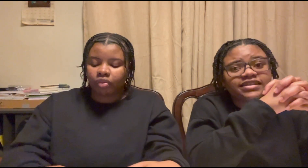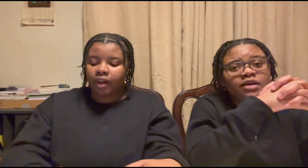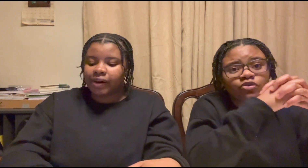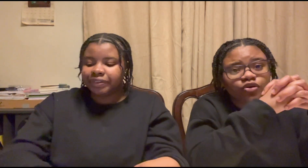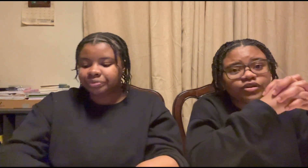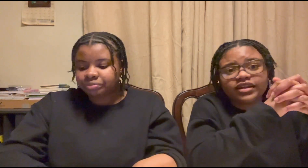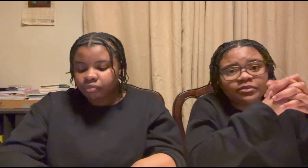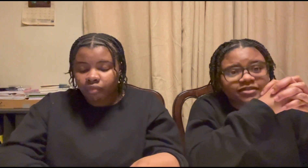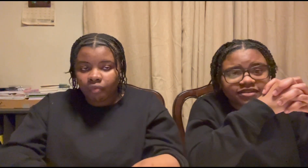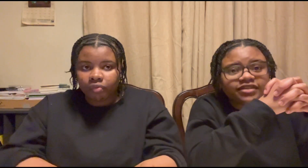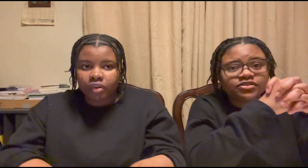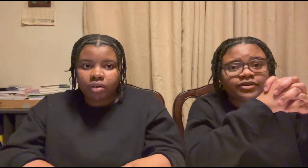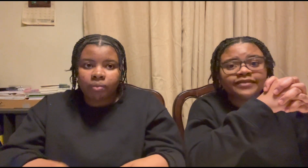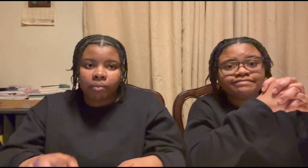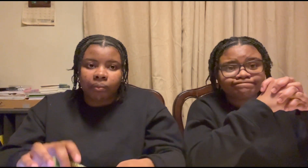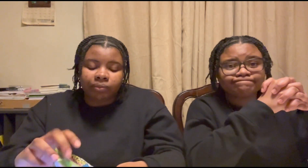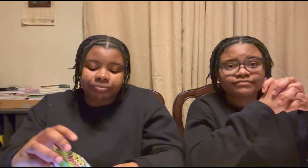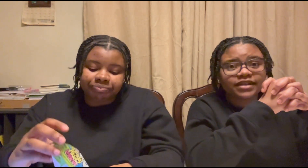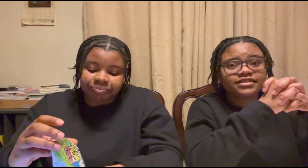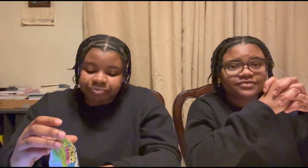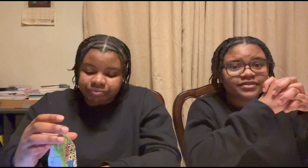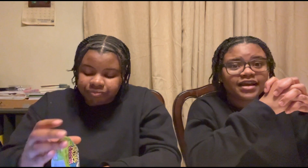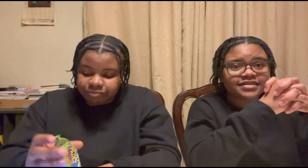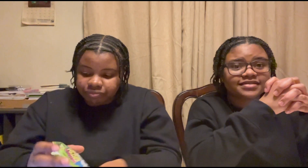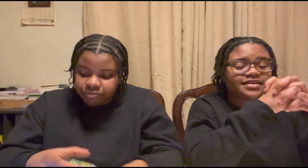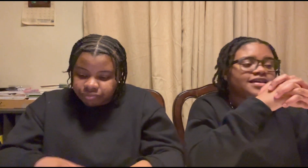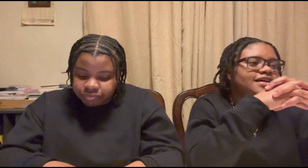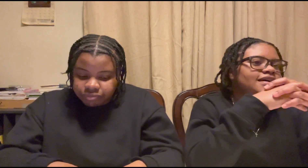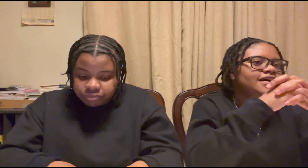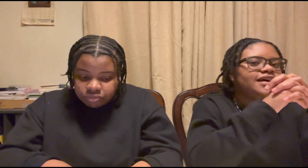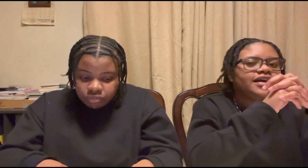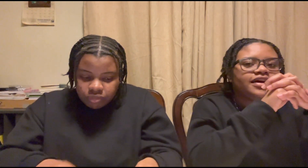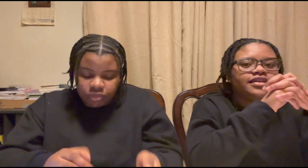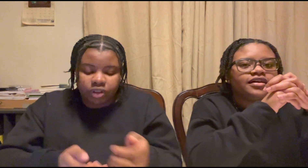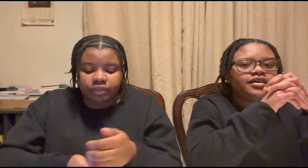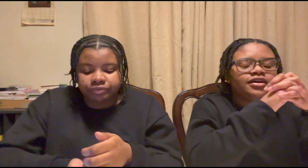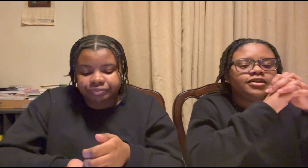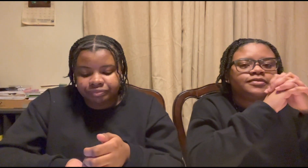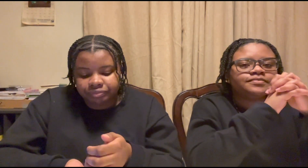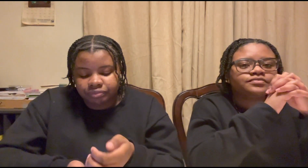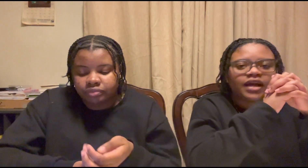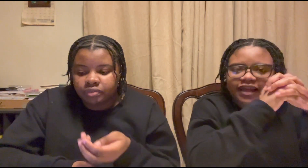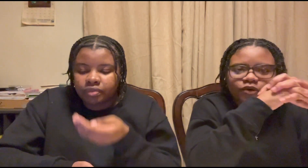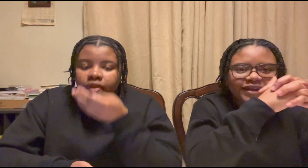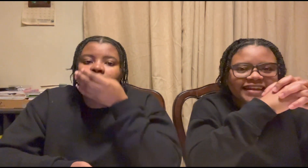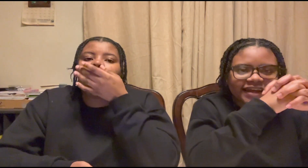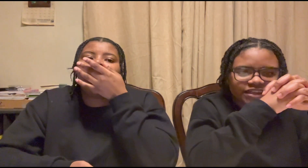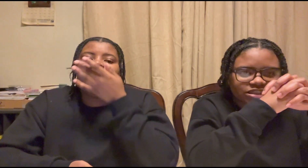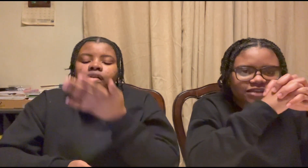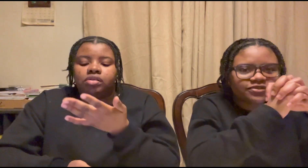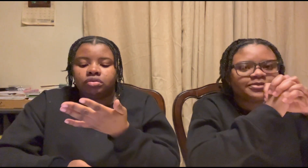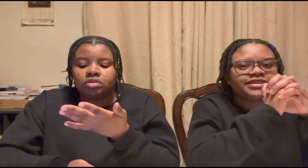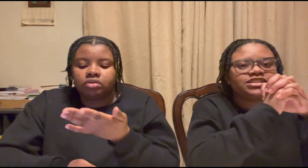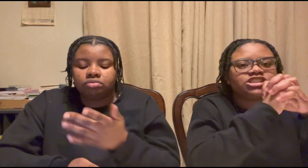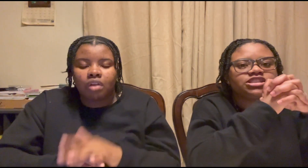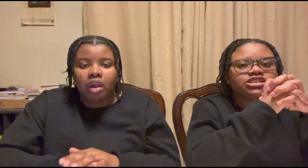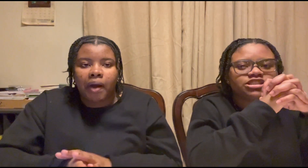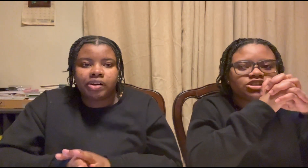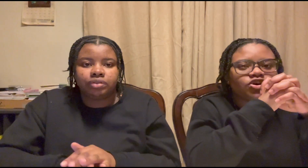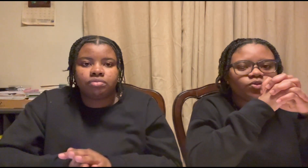i'm growing and i'm listening to it it's nice and um i like queen niger for me she she's a good